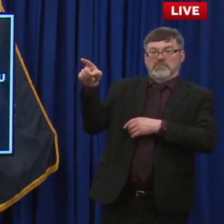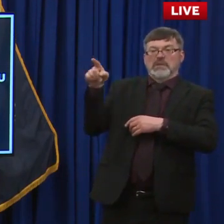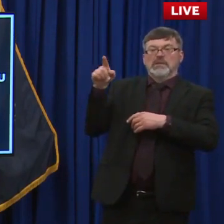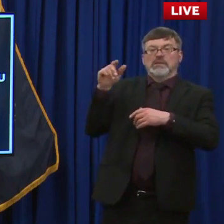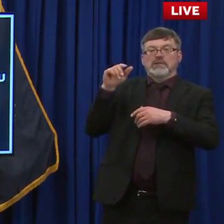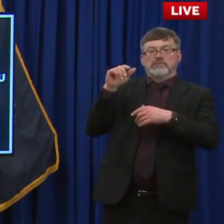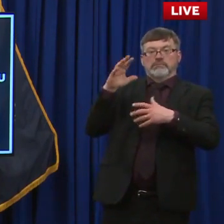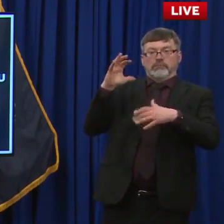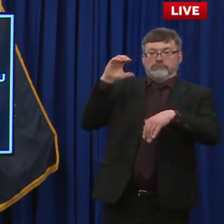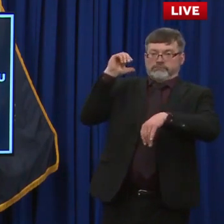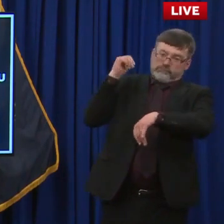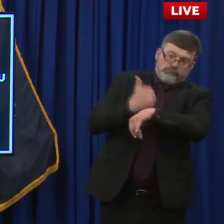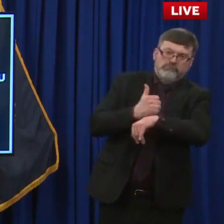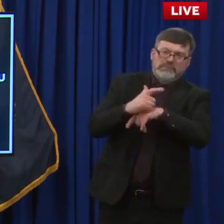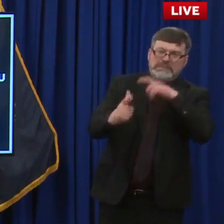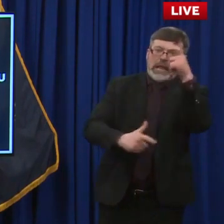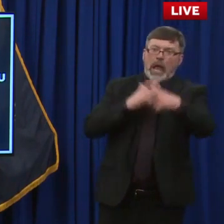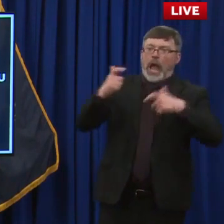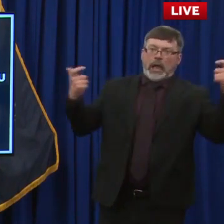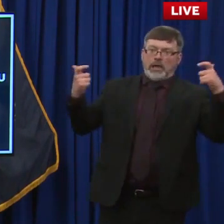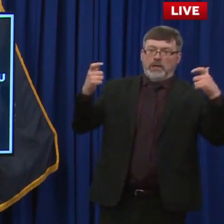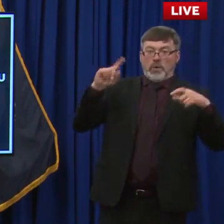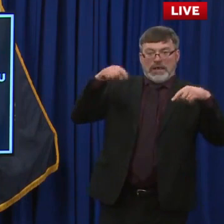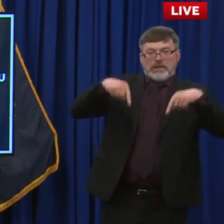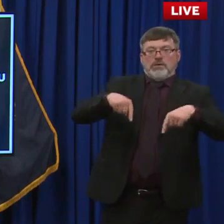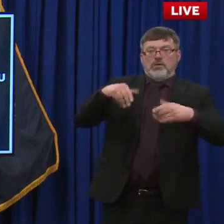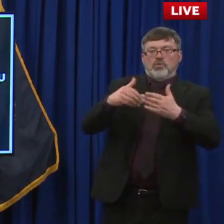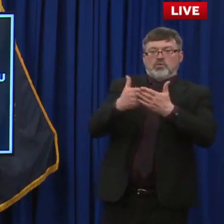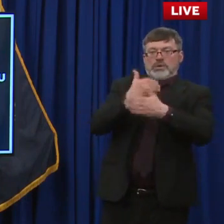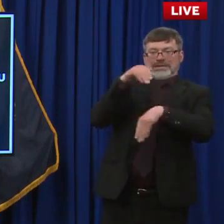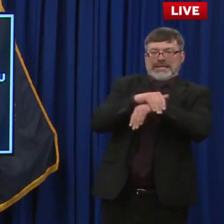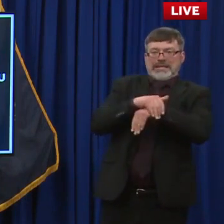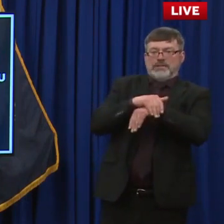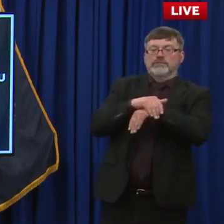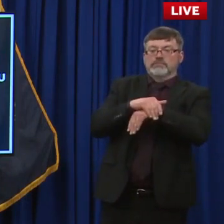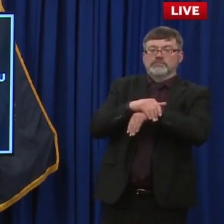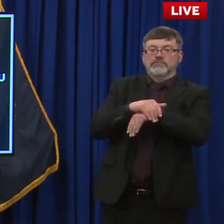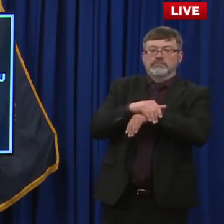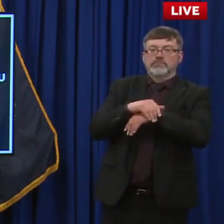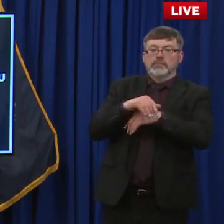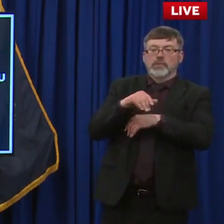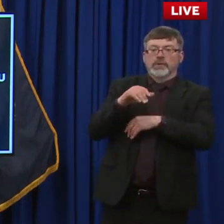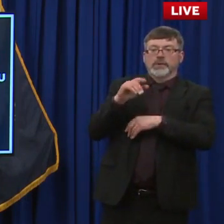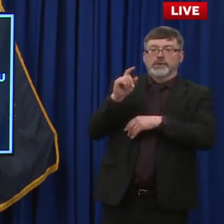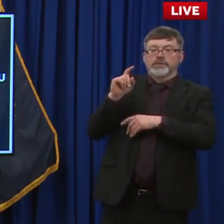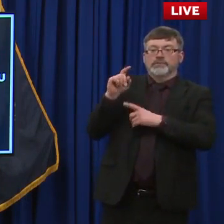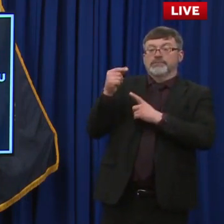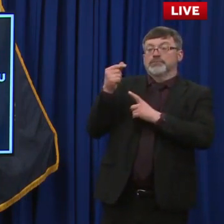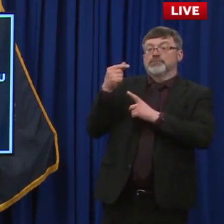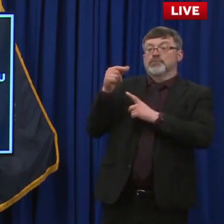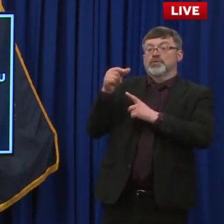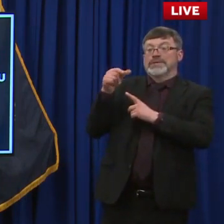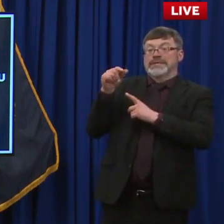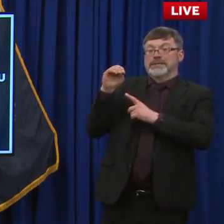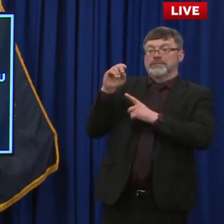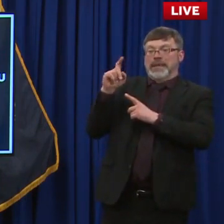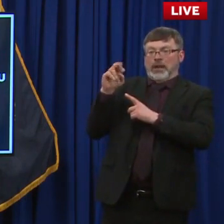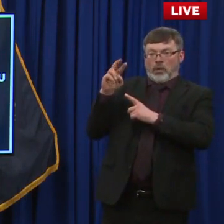on property of the Green Metal Golf Course in Hudson. A number of others are